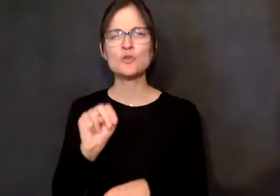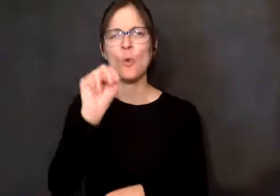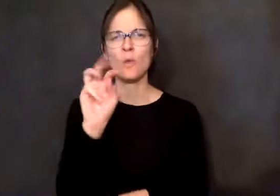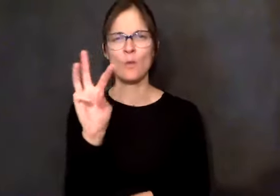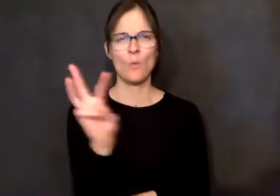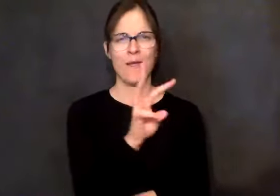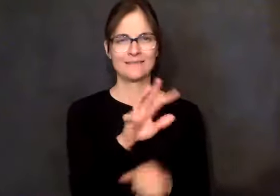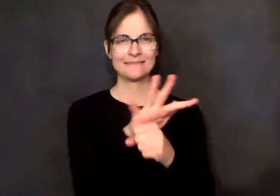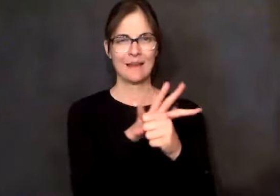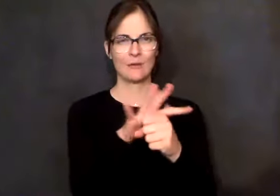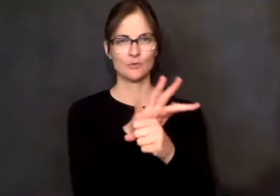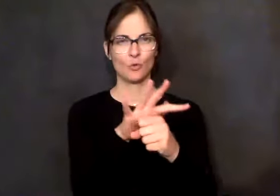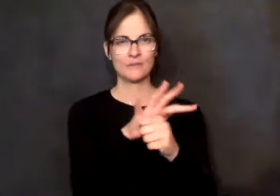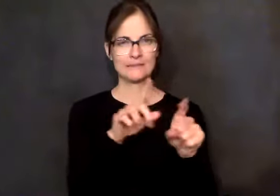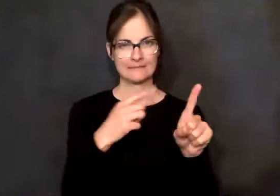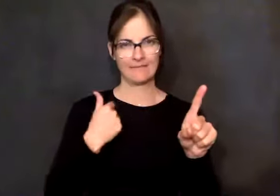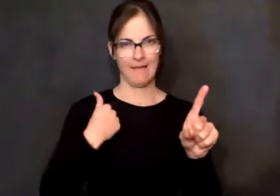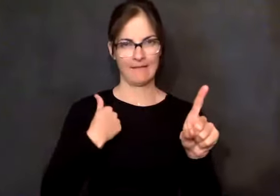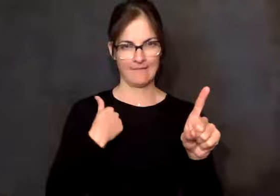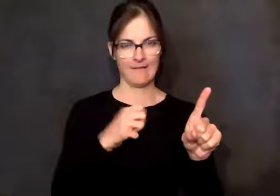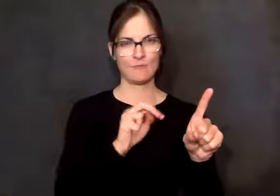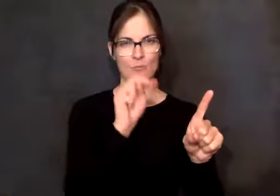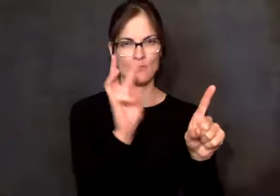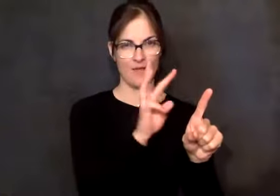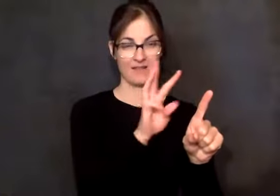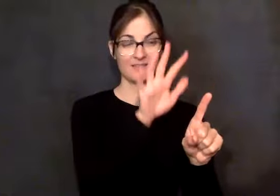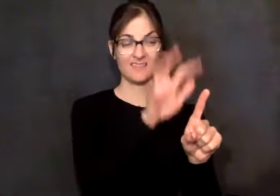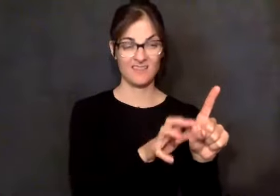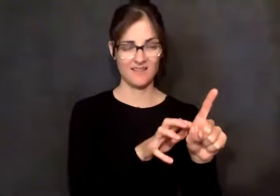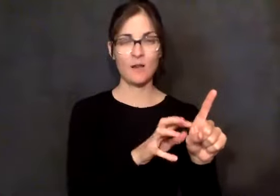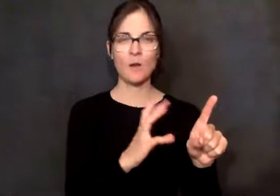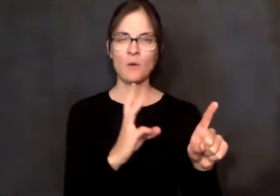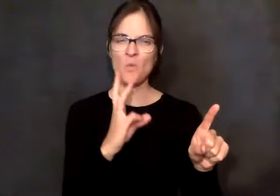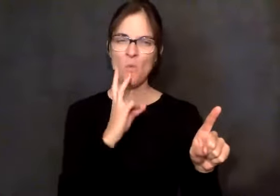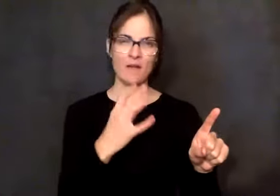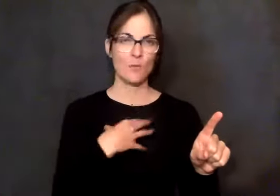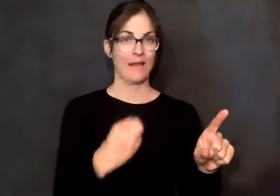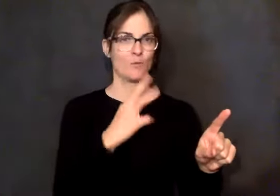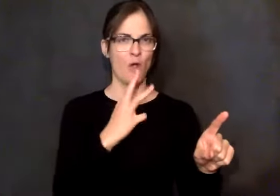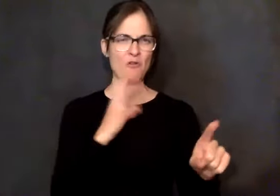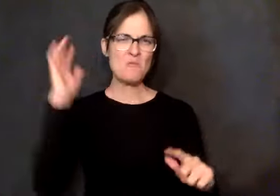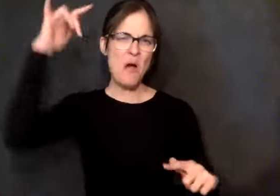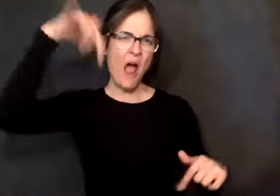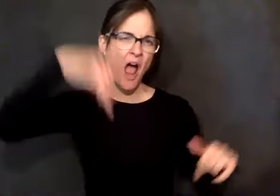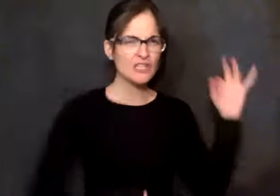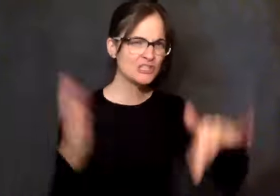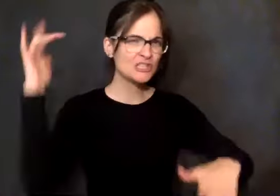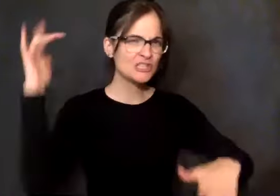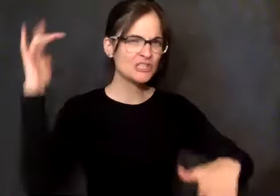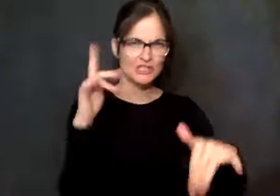in the northwest territories in Canada. So we took four airplanes to get there. The last one dropped us off in a gravel bar beside this raging